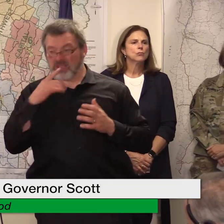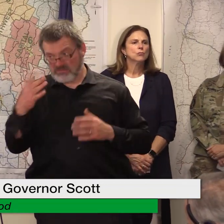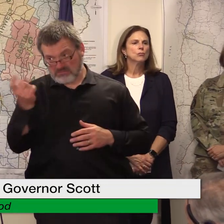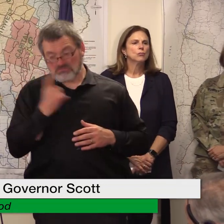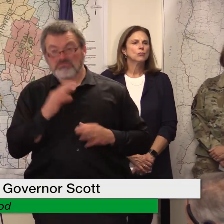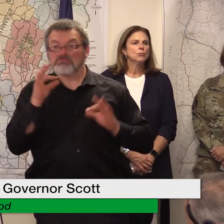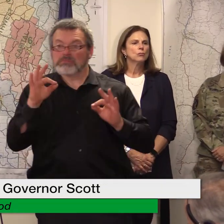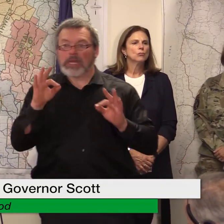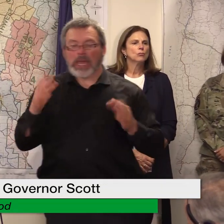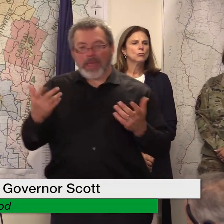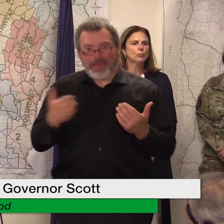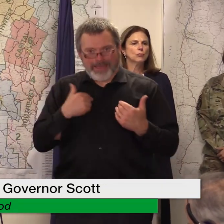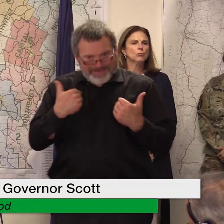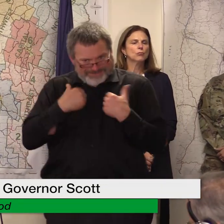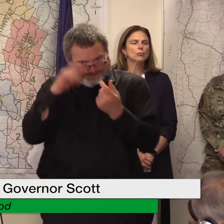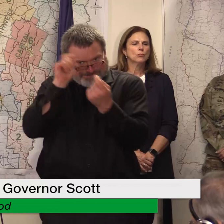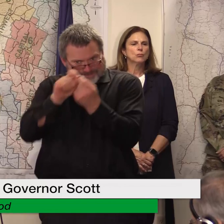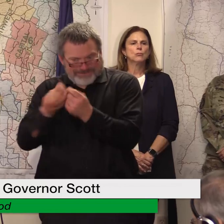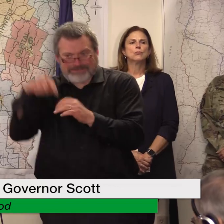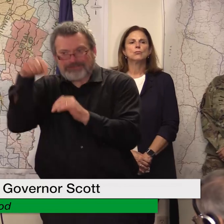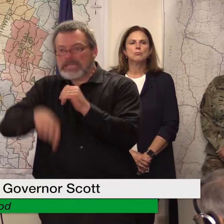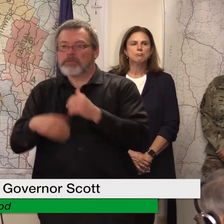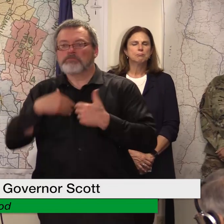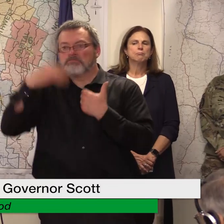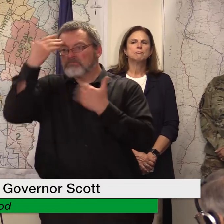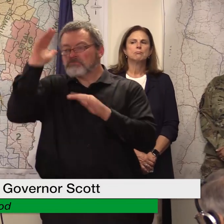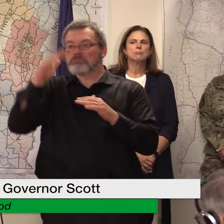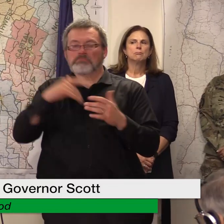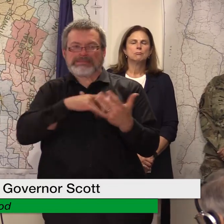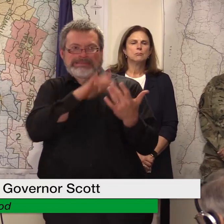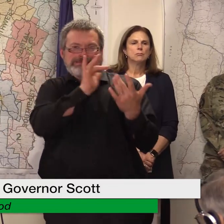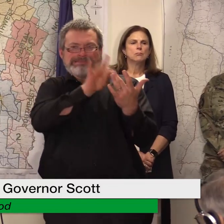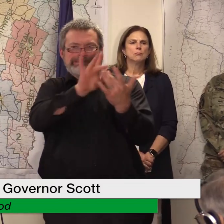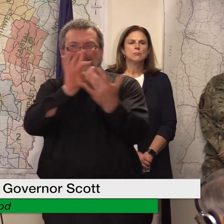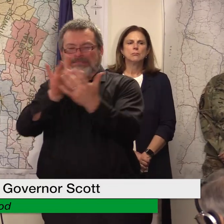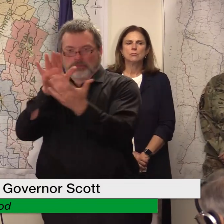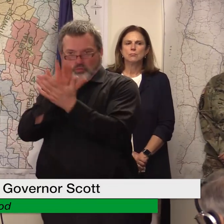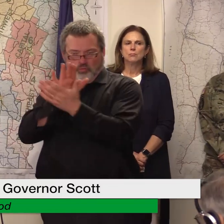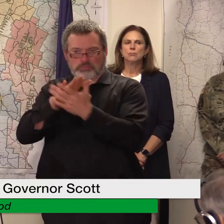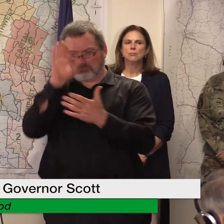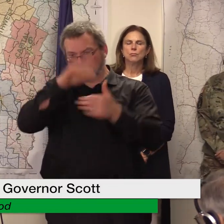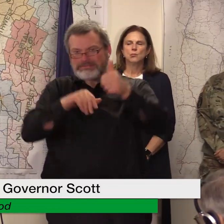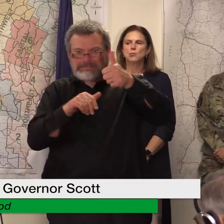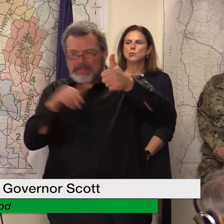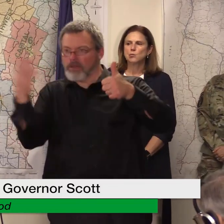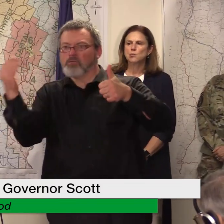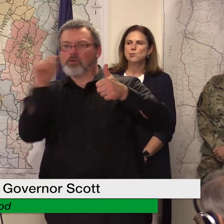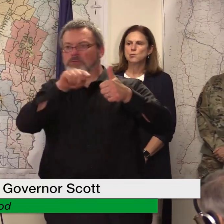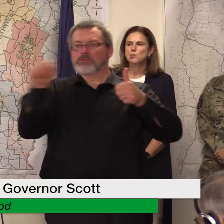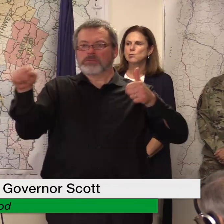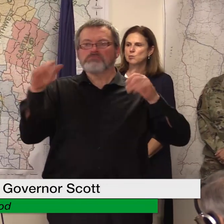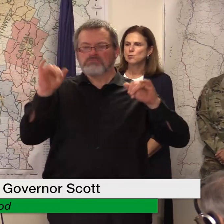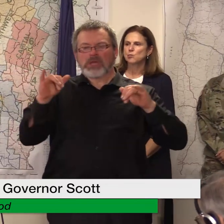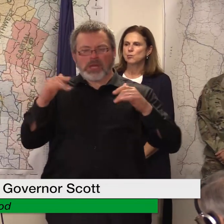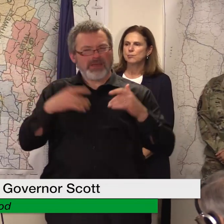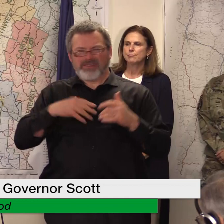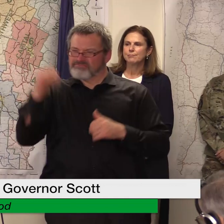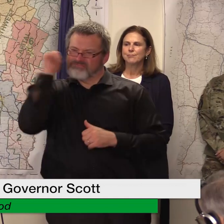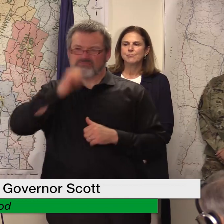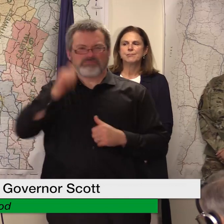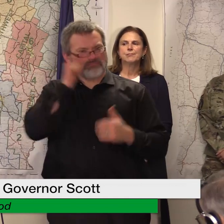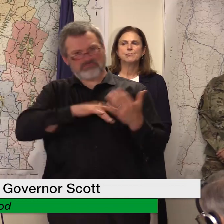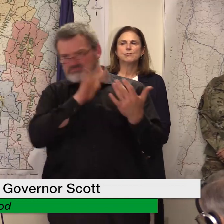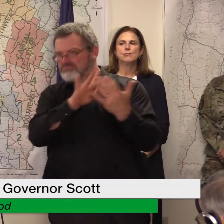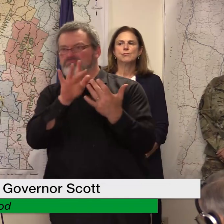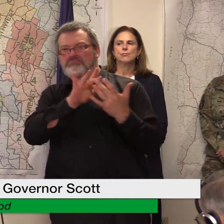coming through so we're having ongoing conversations with all the affected schools um almost a daily basis we